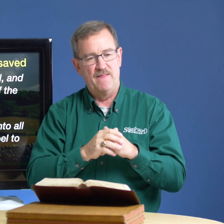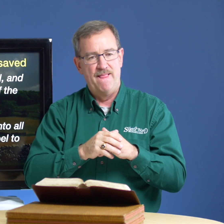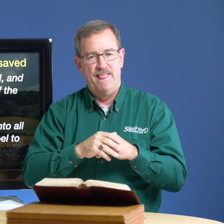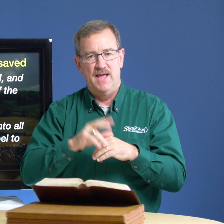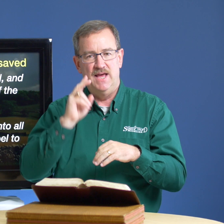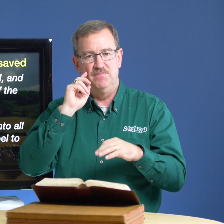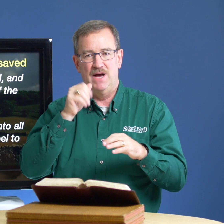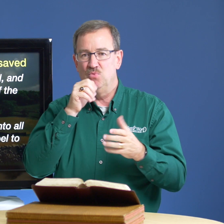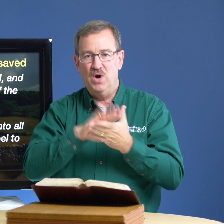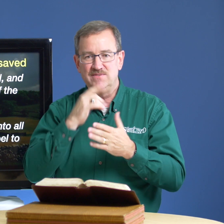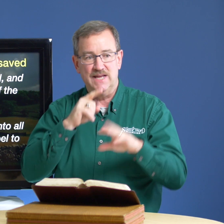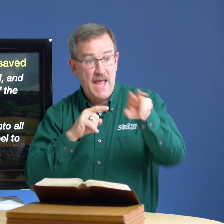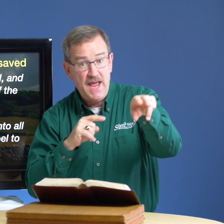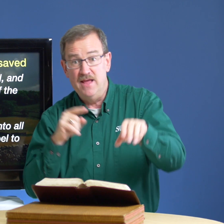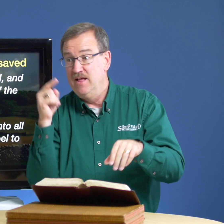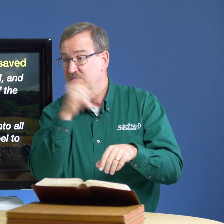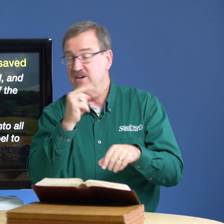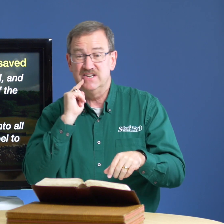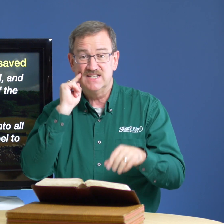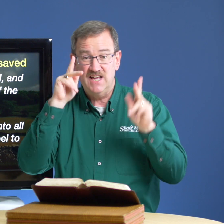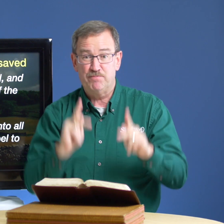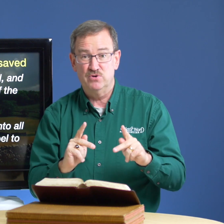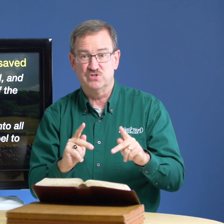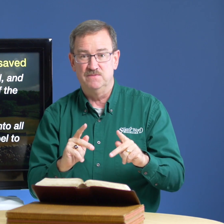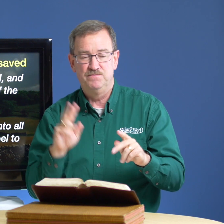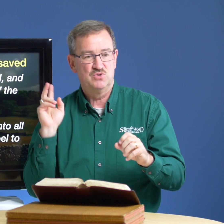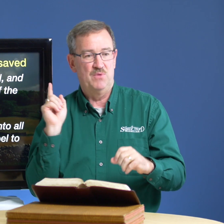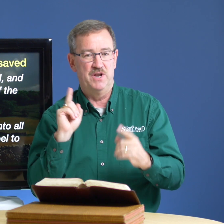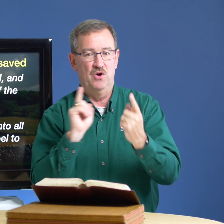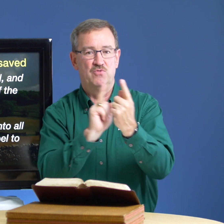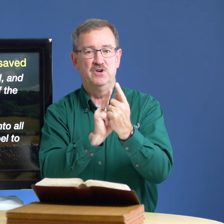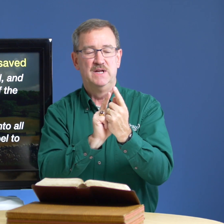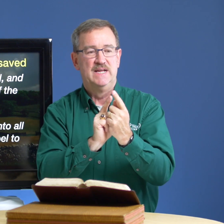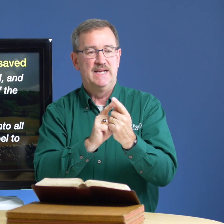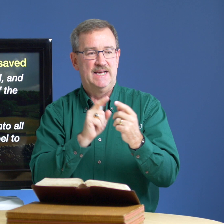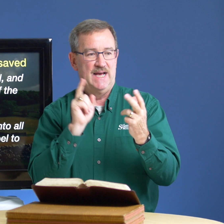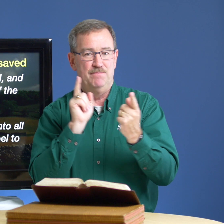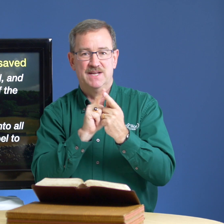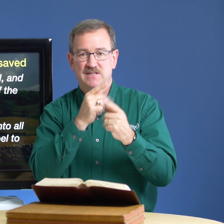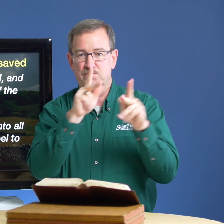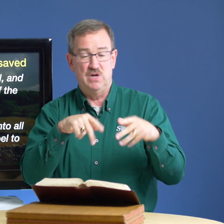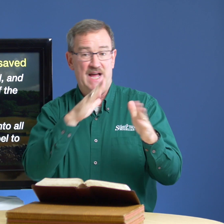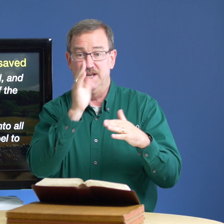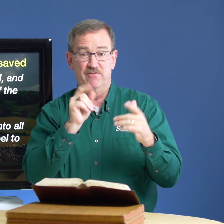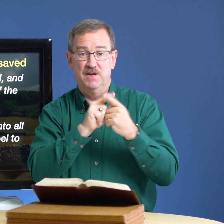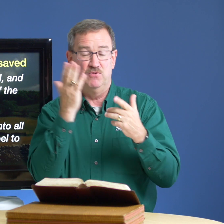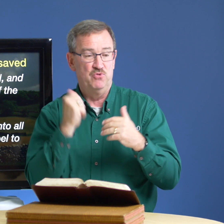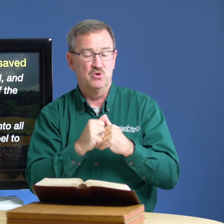and my wife said hey there is a deaf person so i went over and i met this person i had never met before